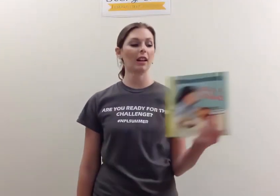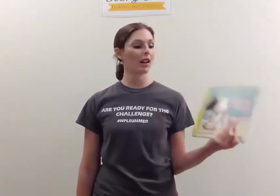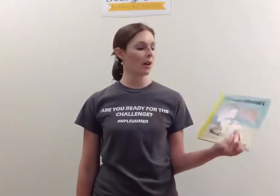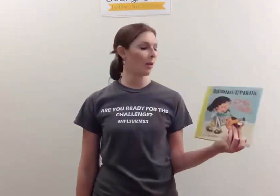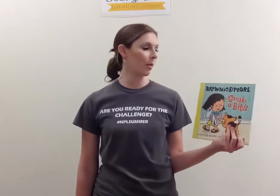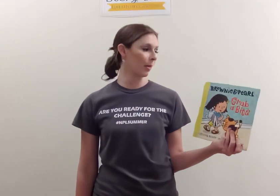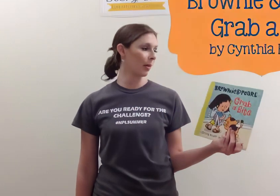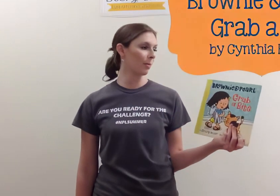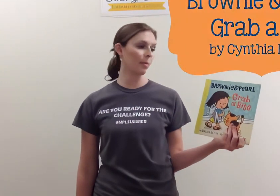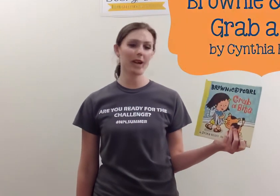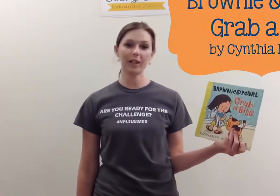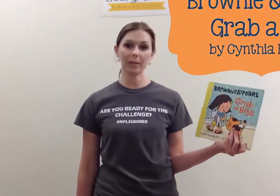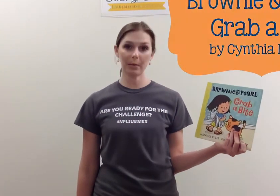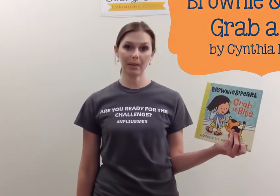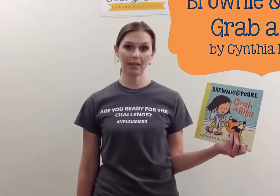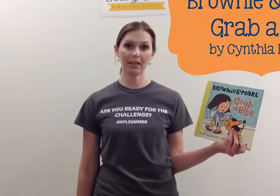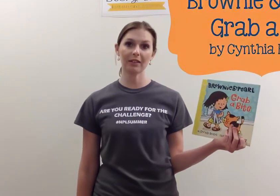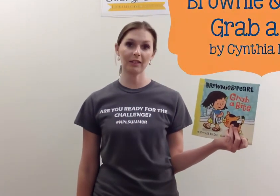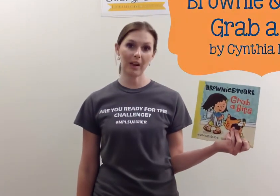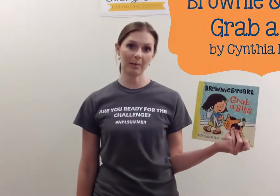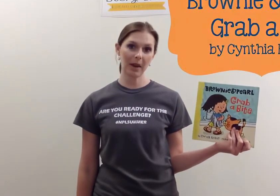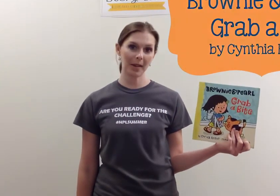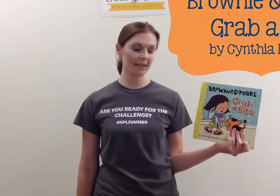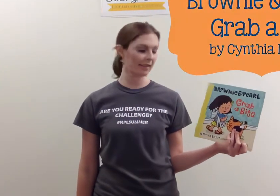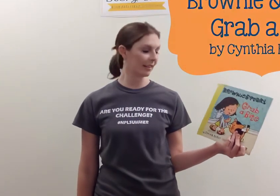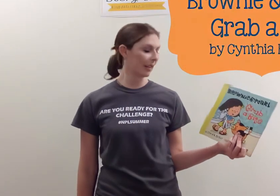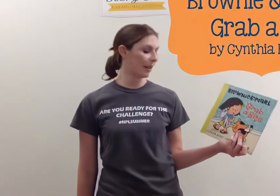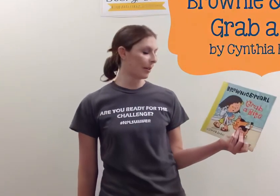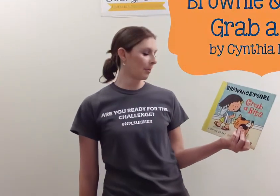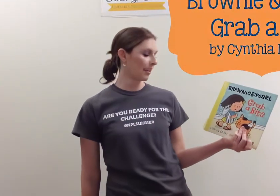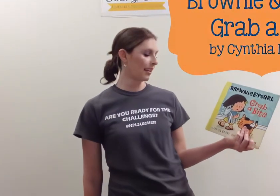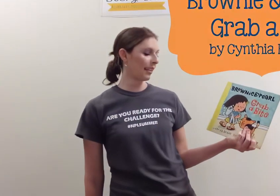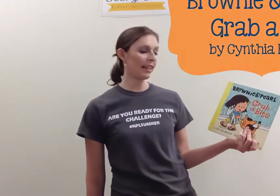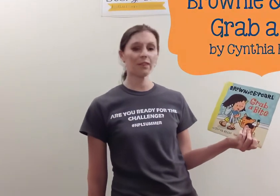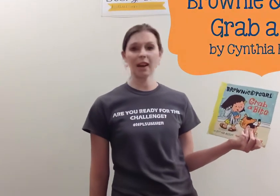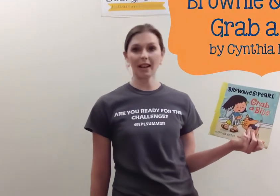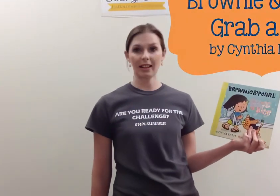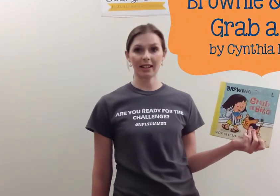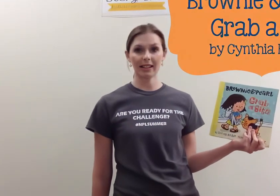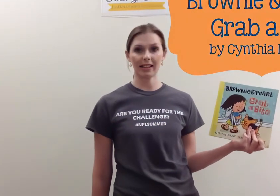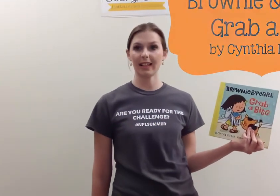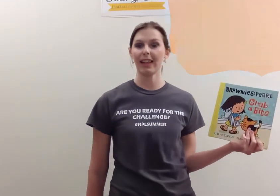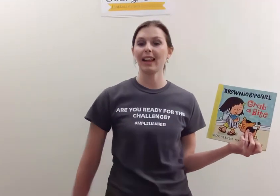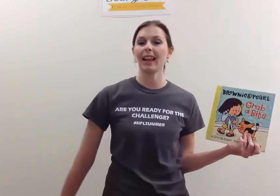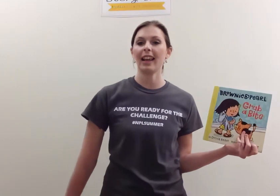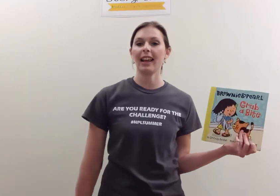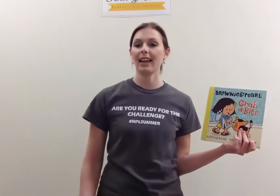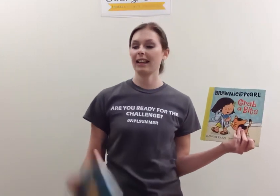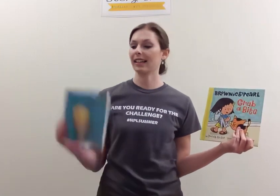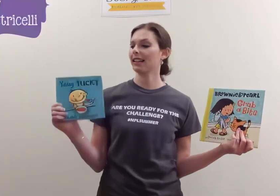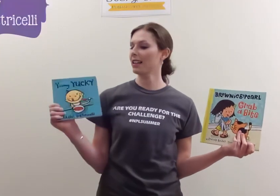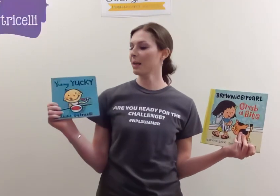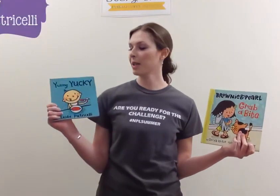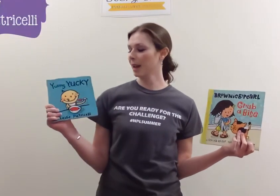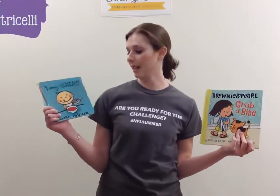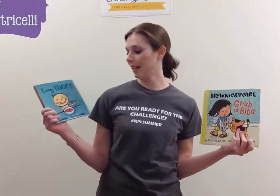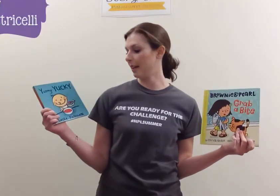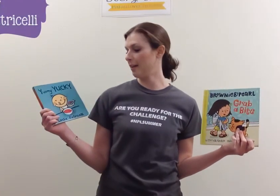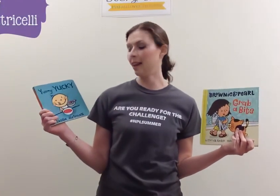were Brownie and Pearl, Grab a Bite by Cynthia Rylant, and Yummy Yucky by